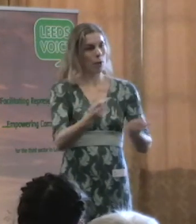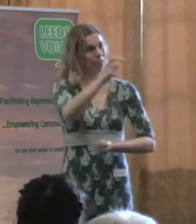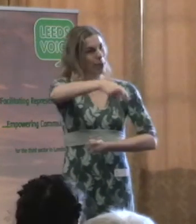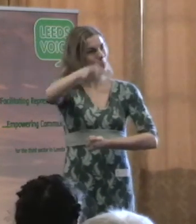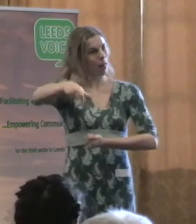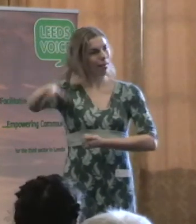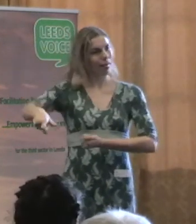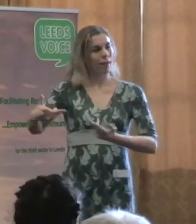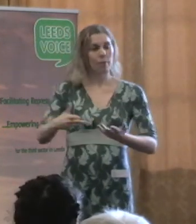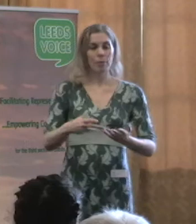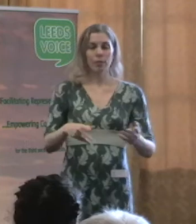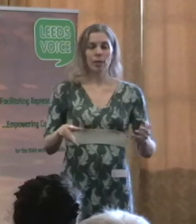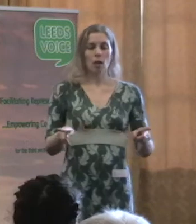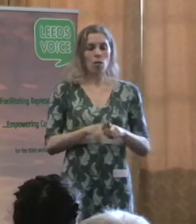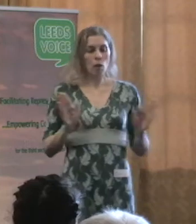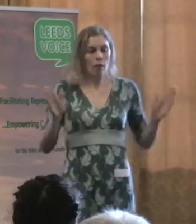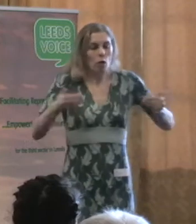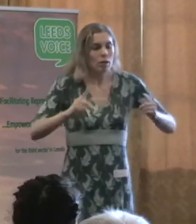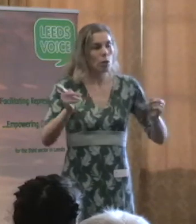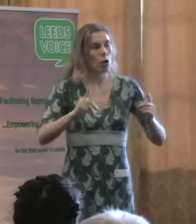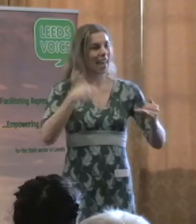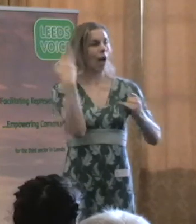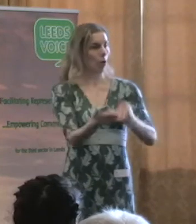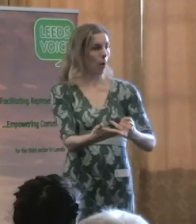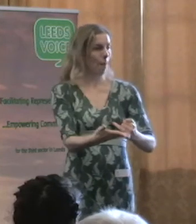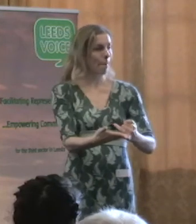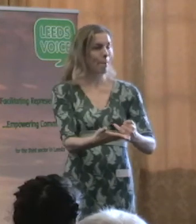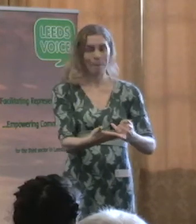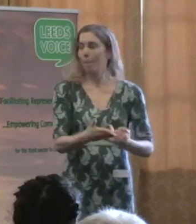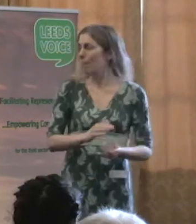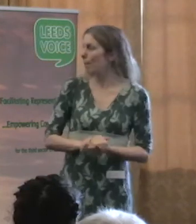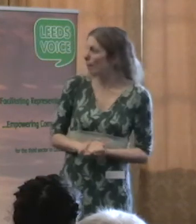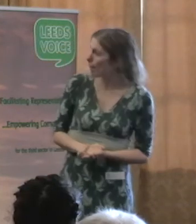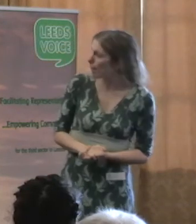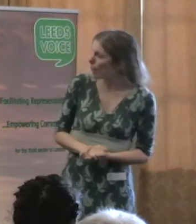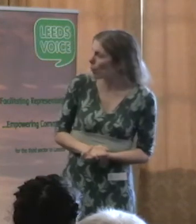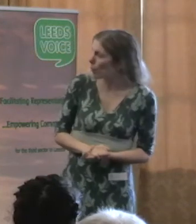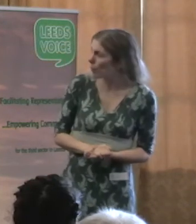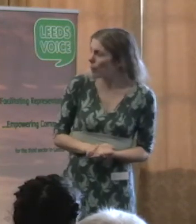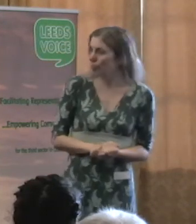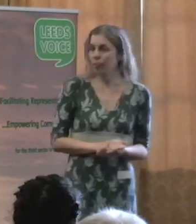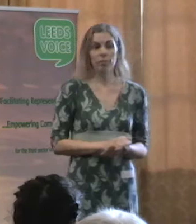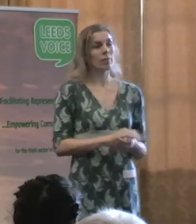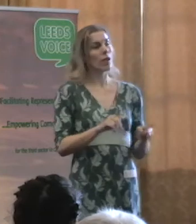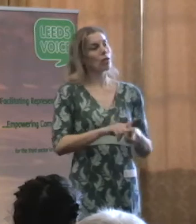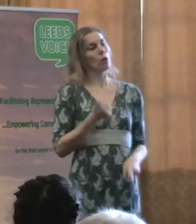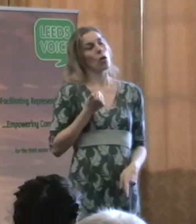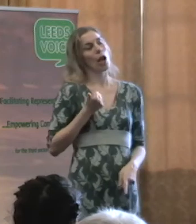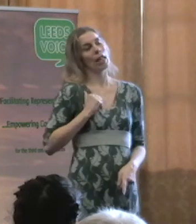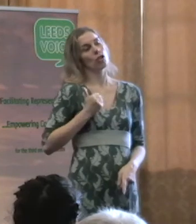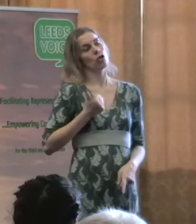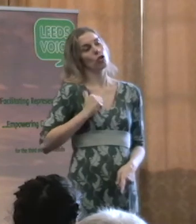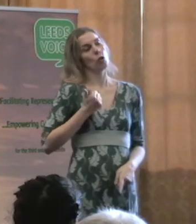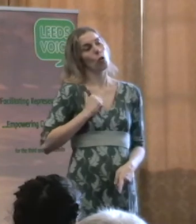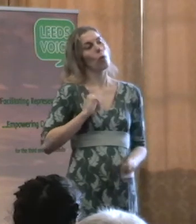much greater focus on outcomes. Next overhead. And there is an assumption of